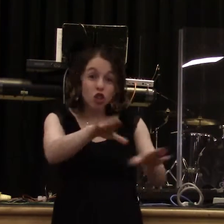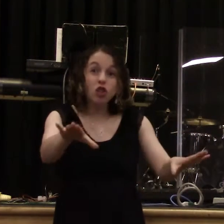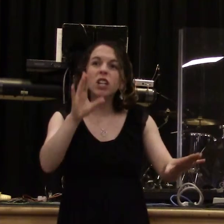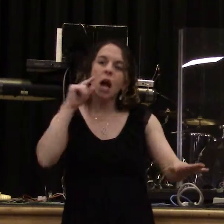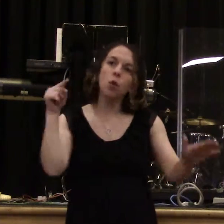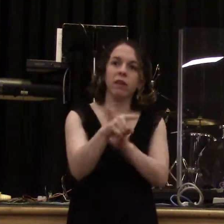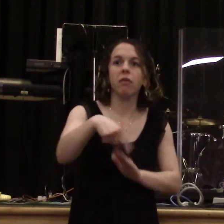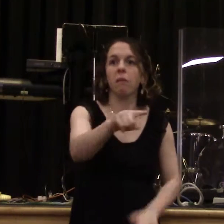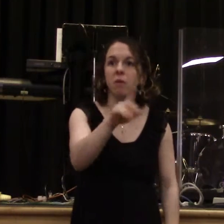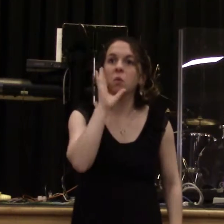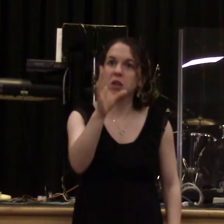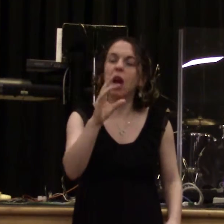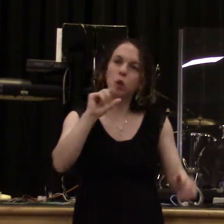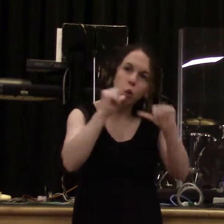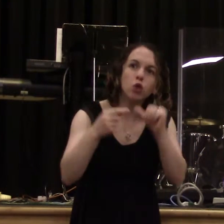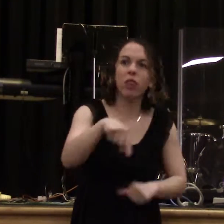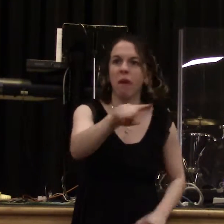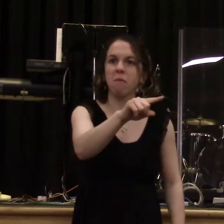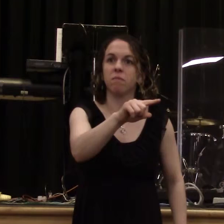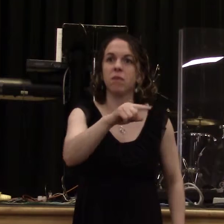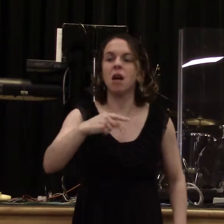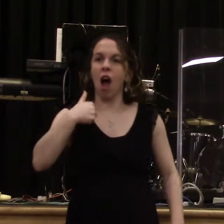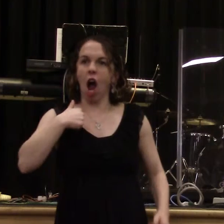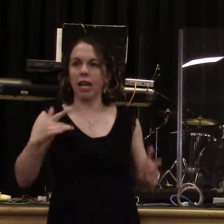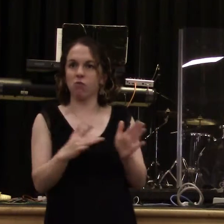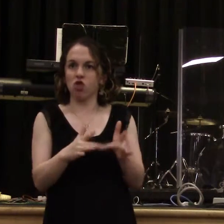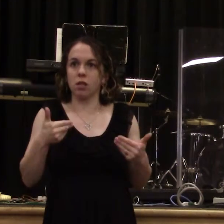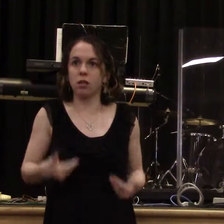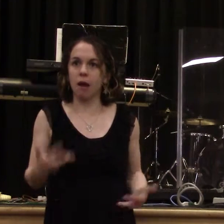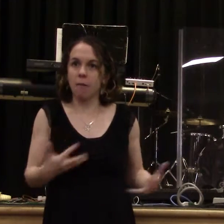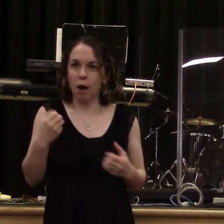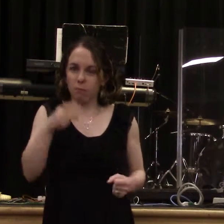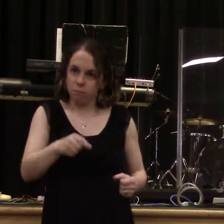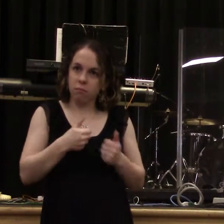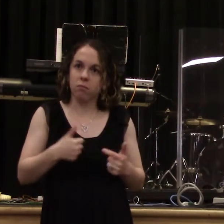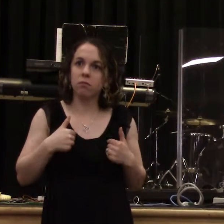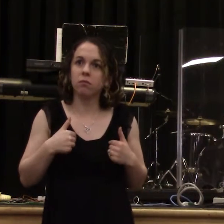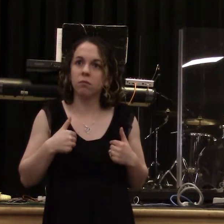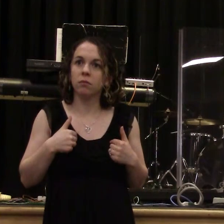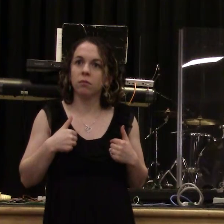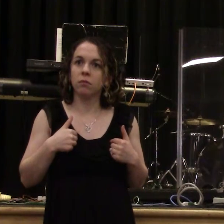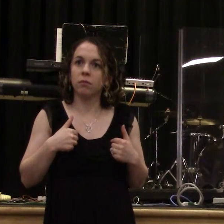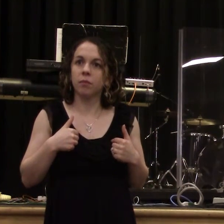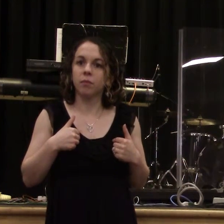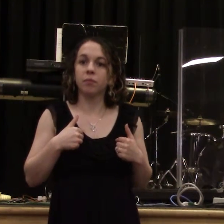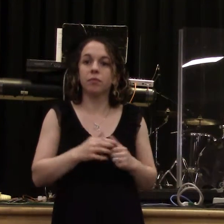And all the churches will know that I am He who searches the minds and the hearts, and will give to each one of you according to your